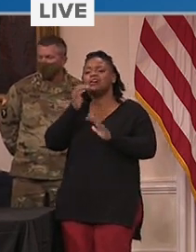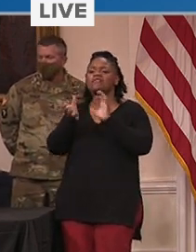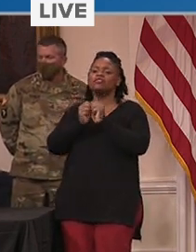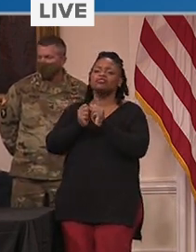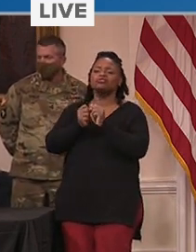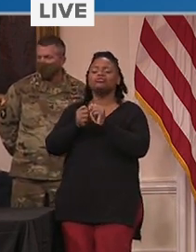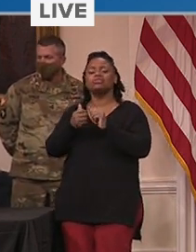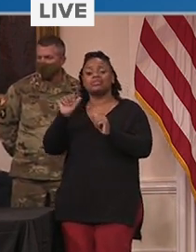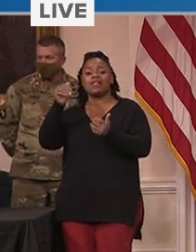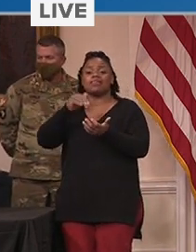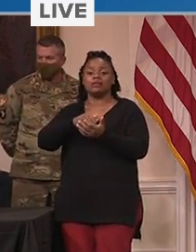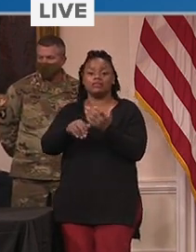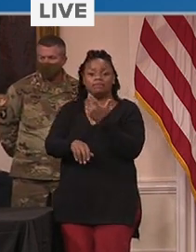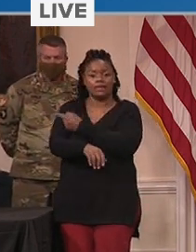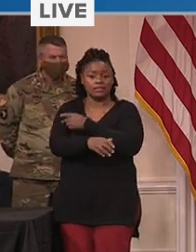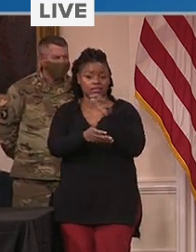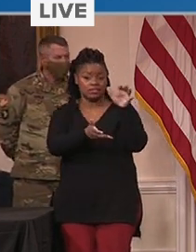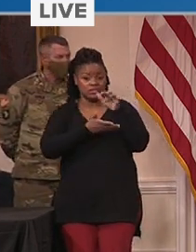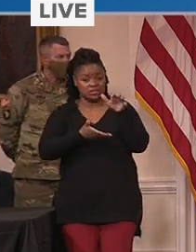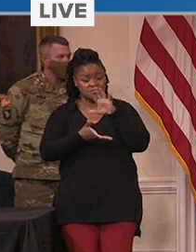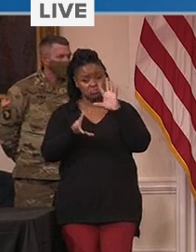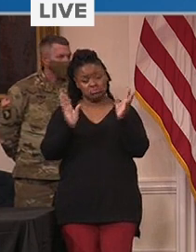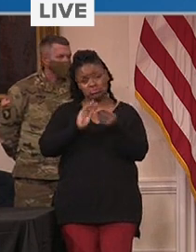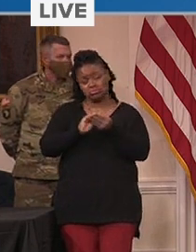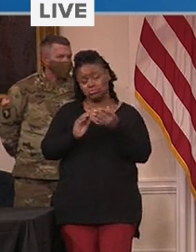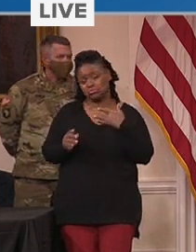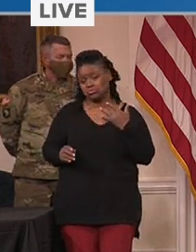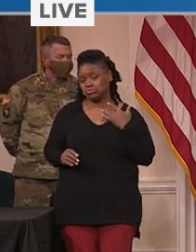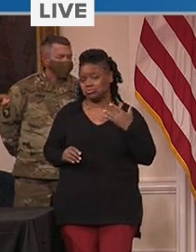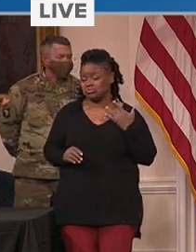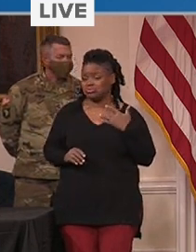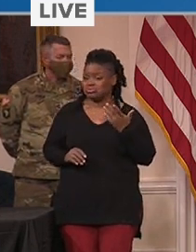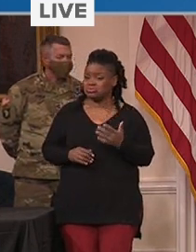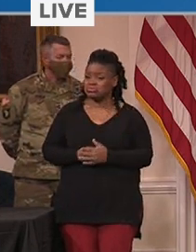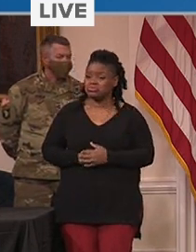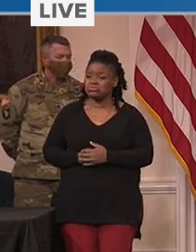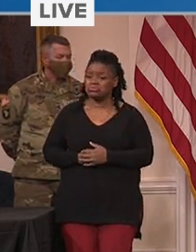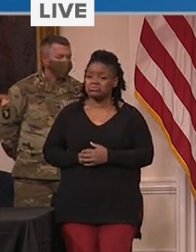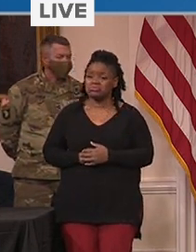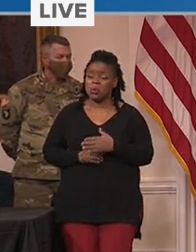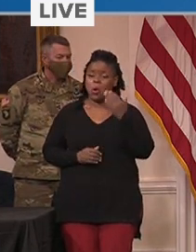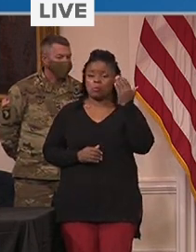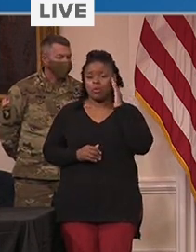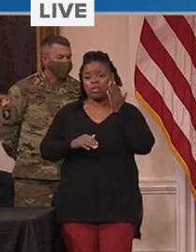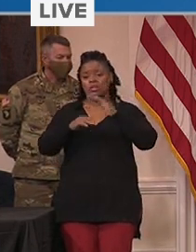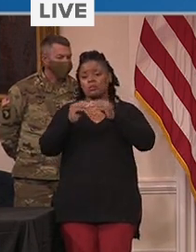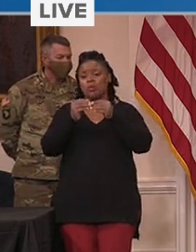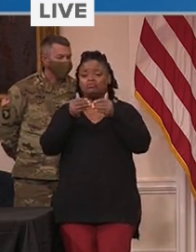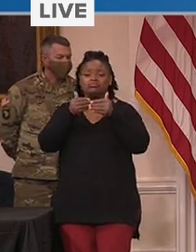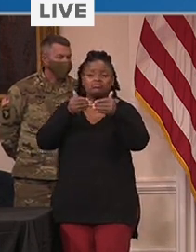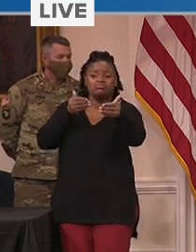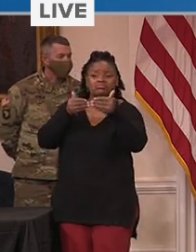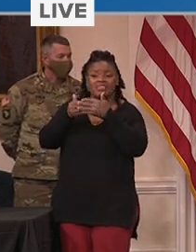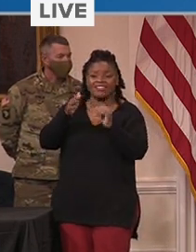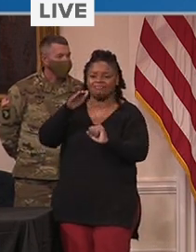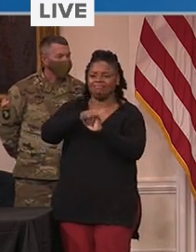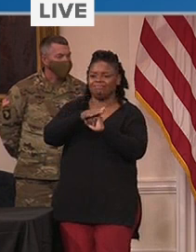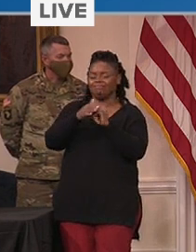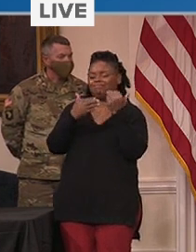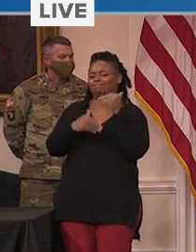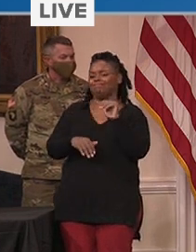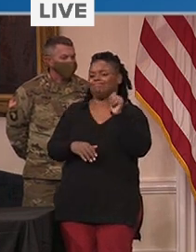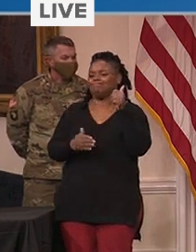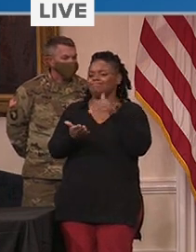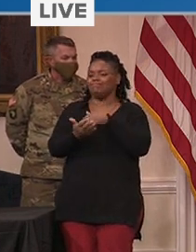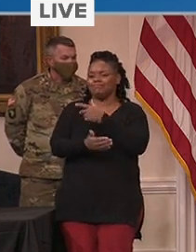And we're all hopeful that it will increase from there. And we all expect and hope that it will. But right now, that's those are the real